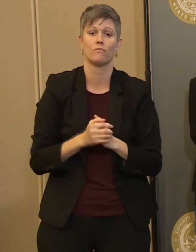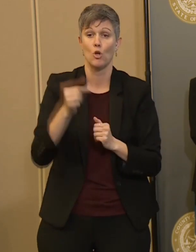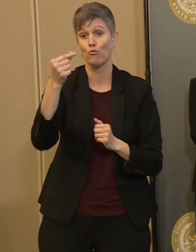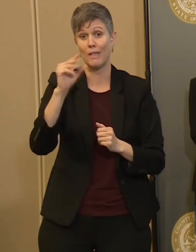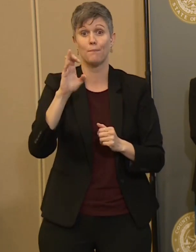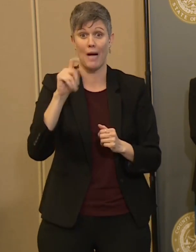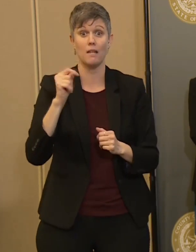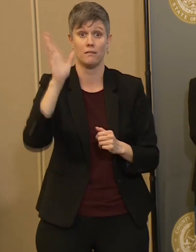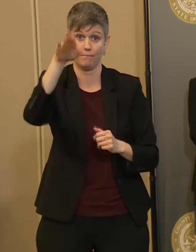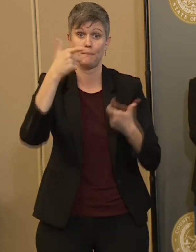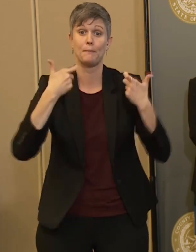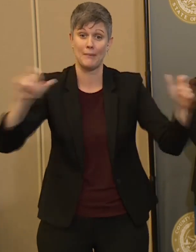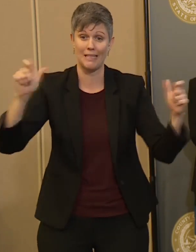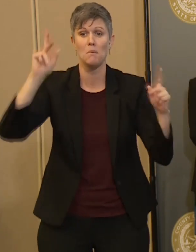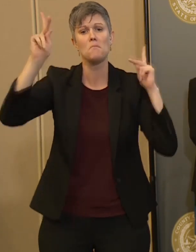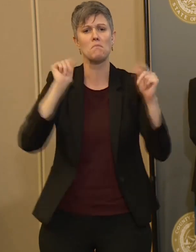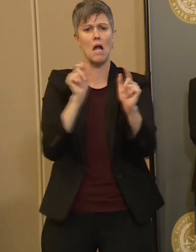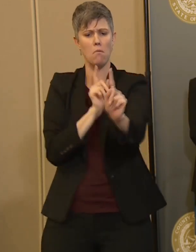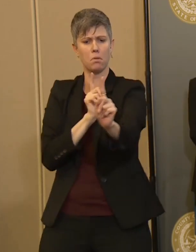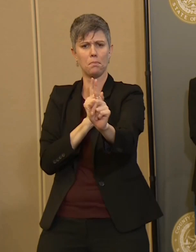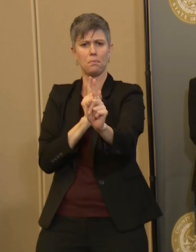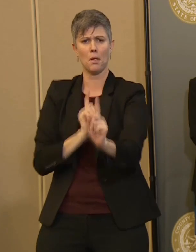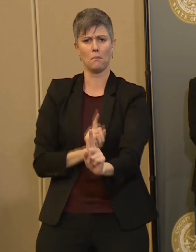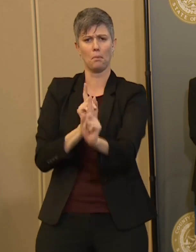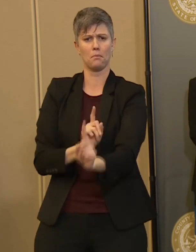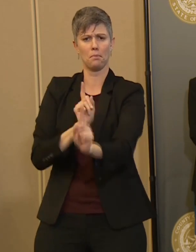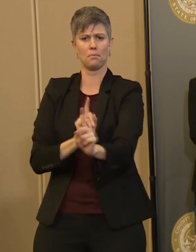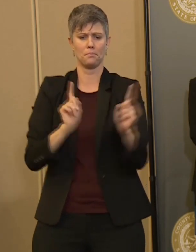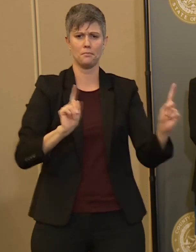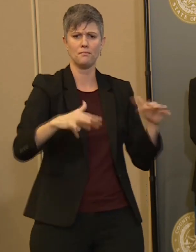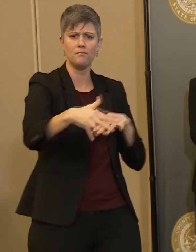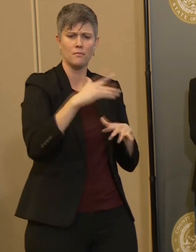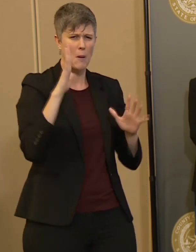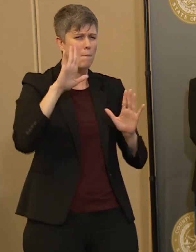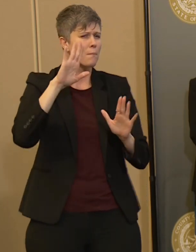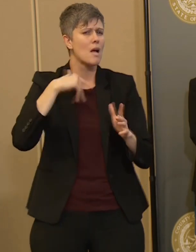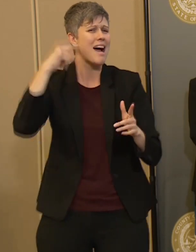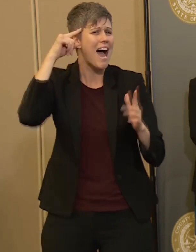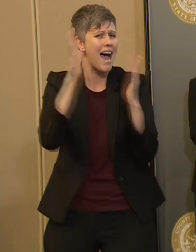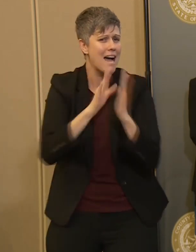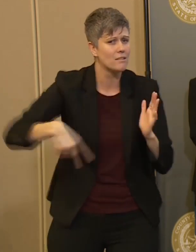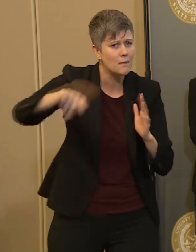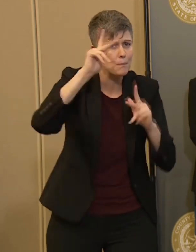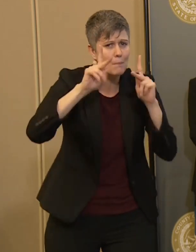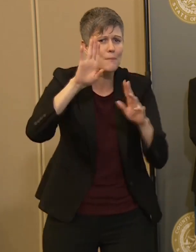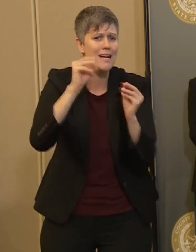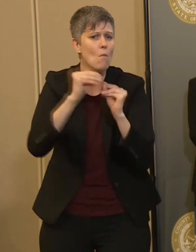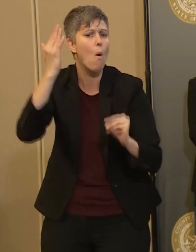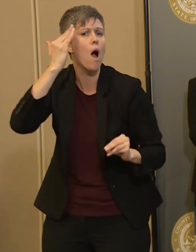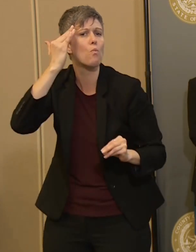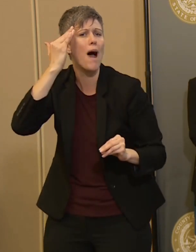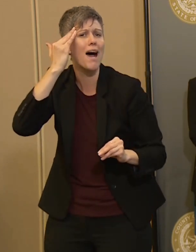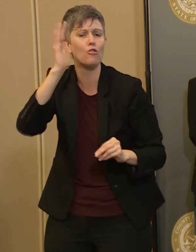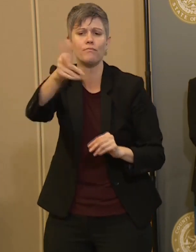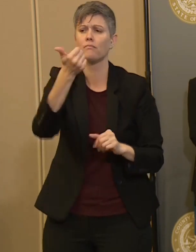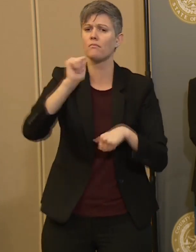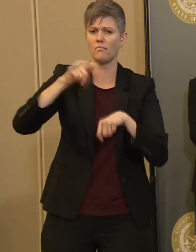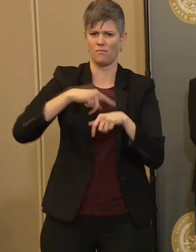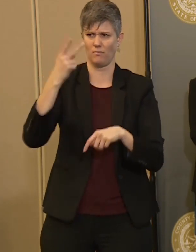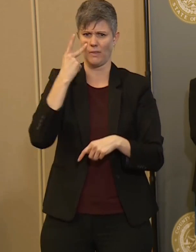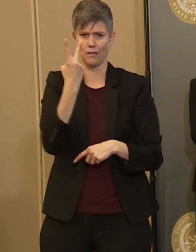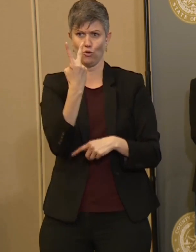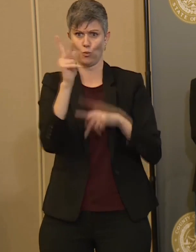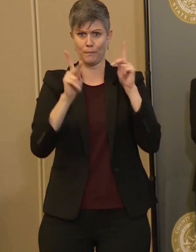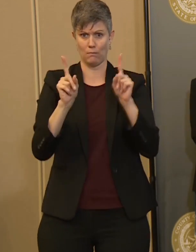space. People can space out. We're asking people to be cognizant that any time two people get